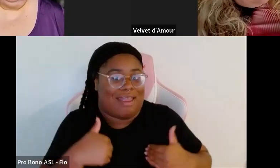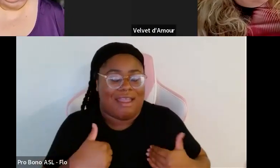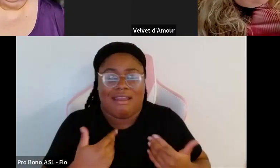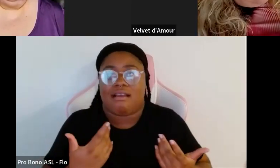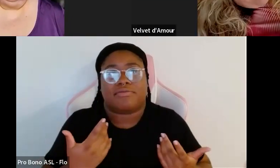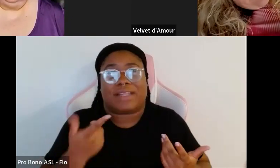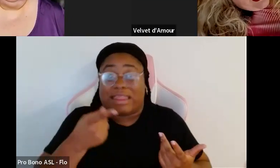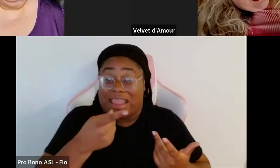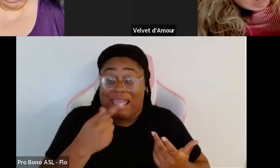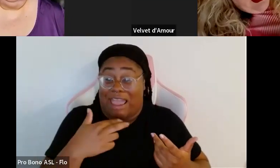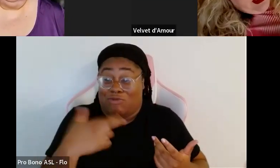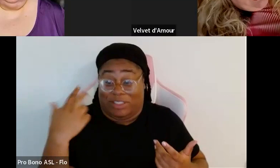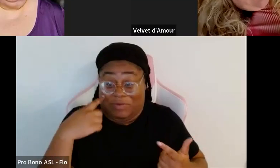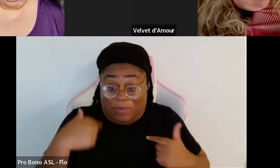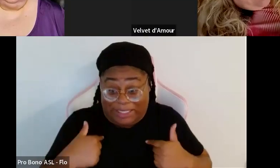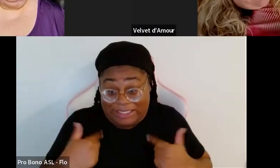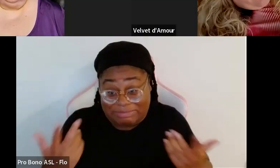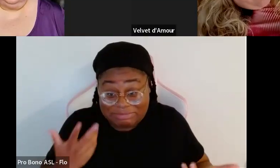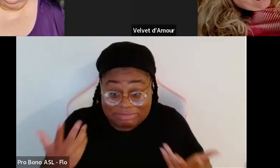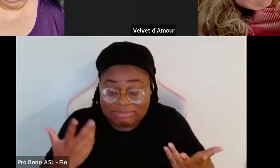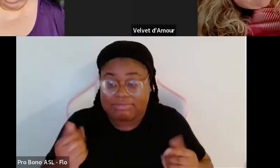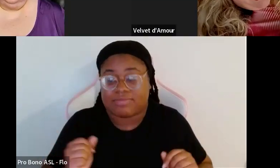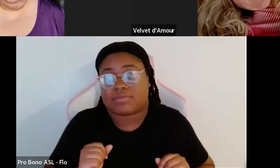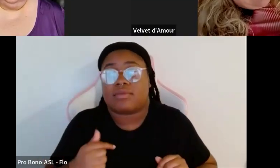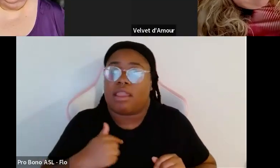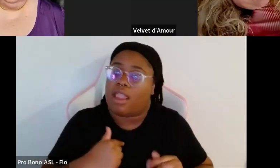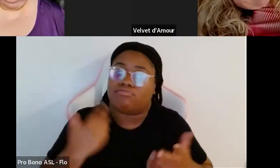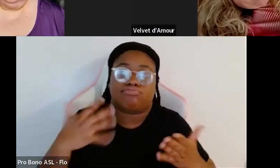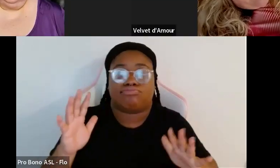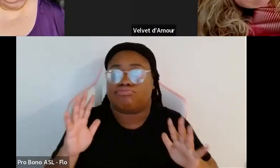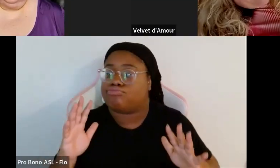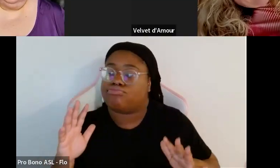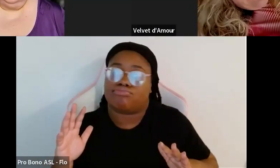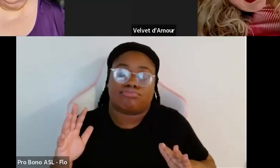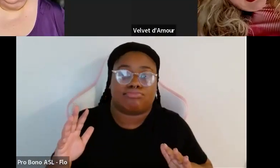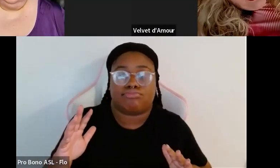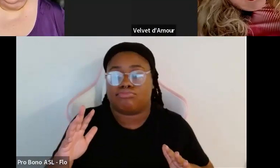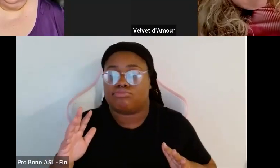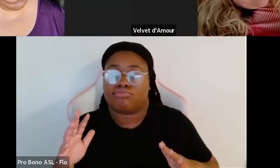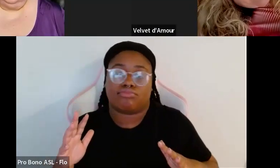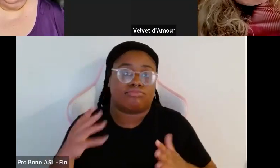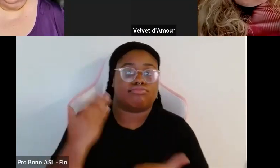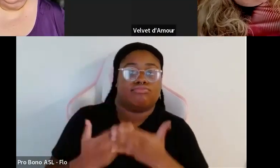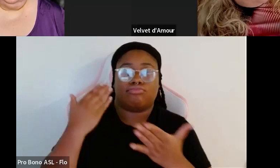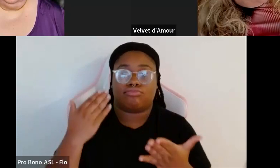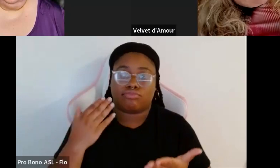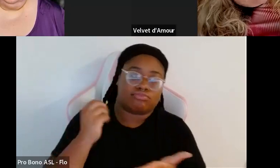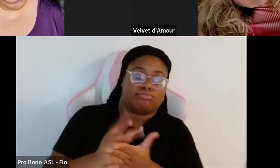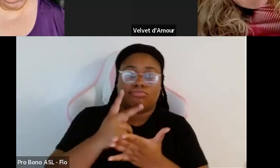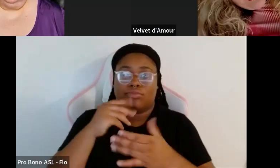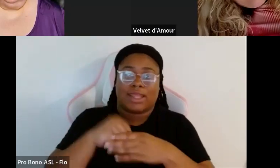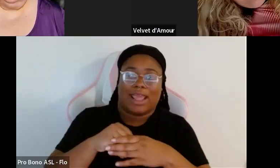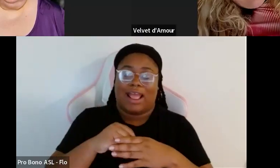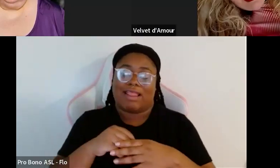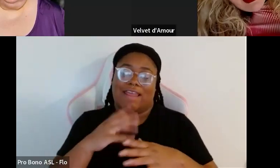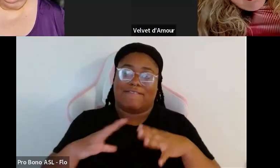they basically took a risk on me and you know I automatically became sort of validated within the fashion industry based